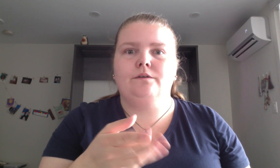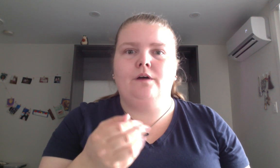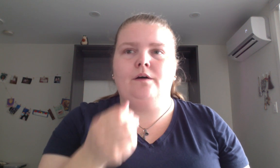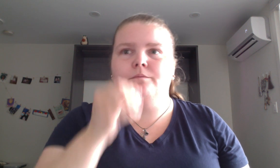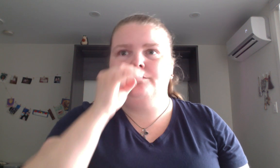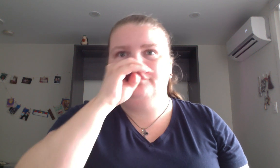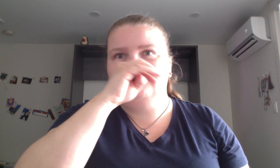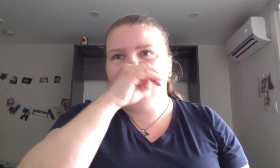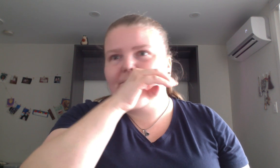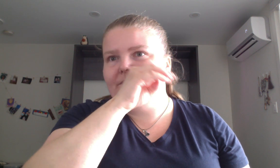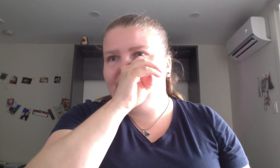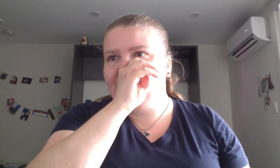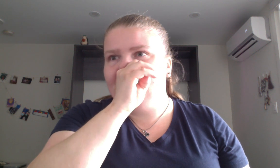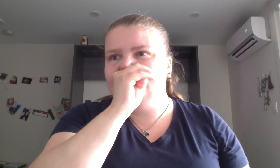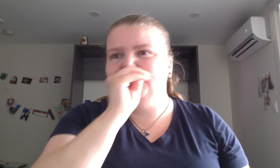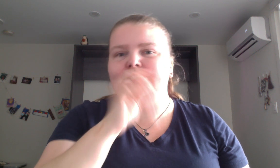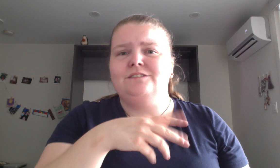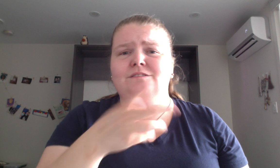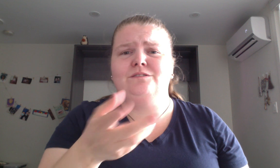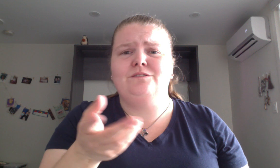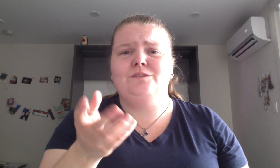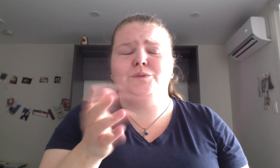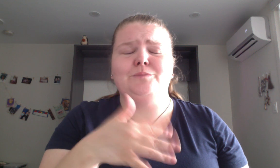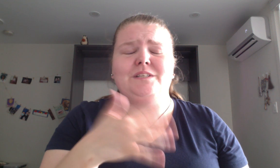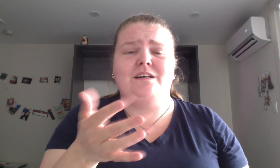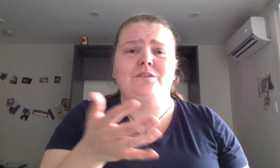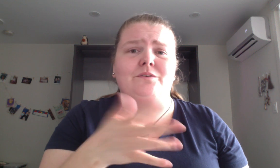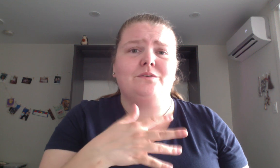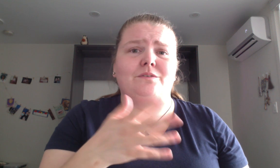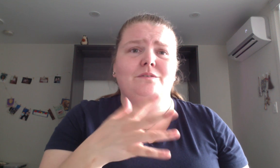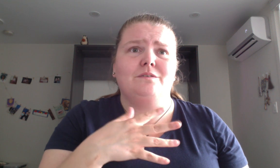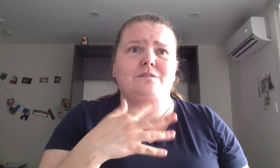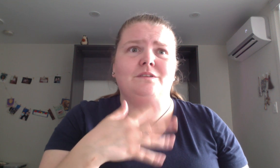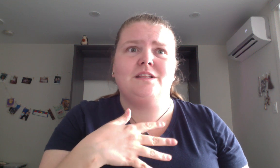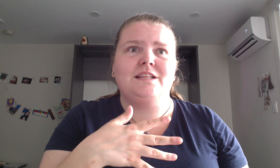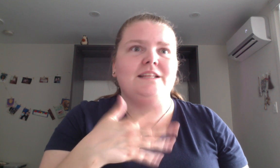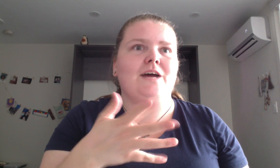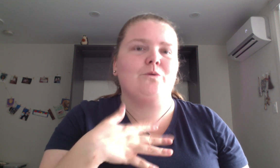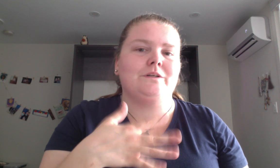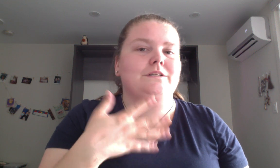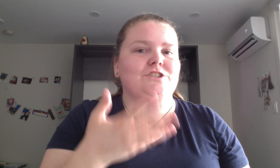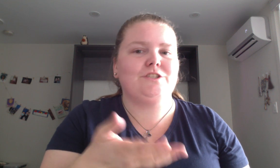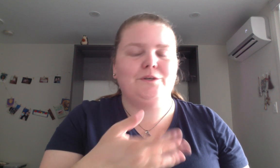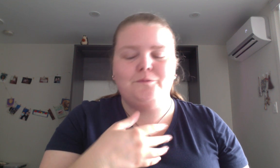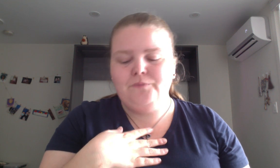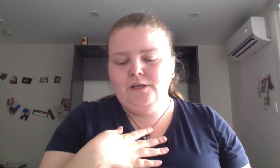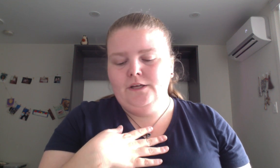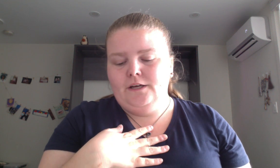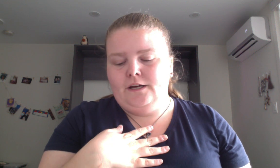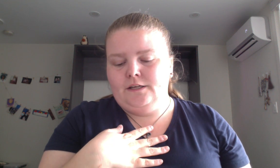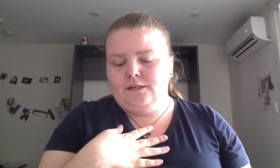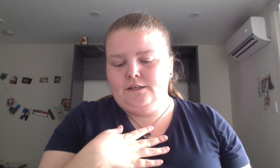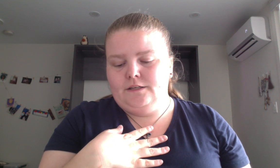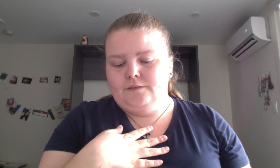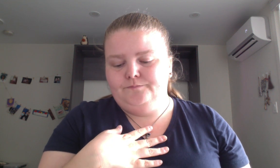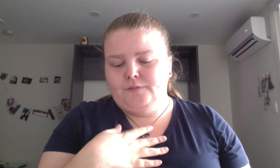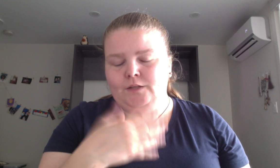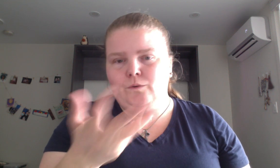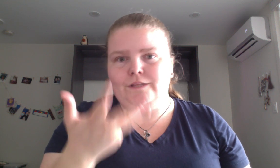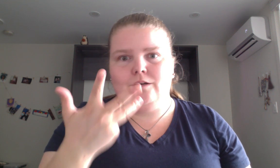if you want to do something other than that or in addition to uh and you want that